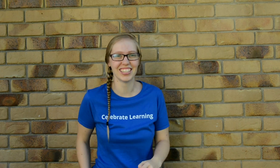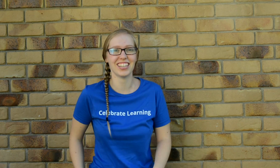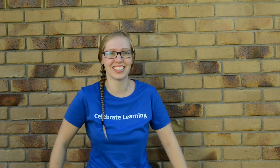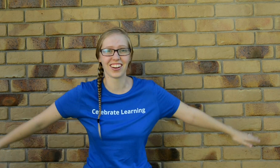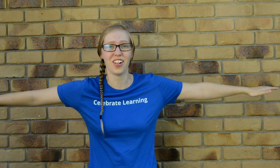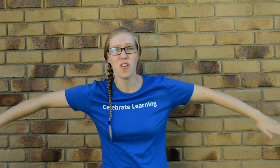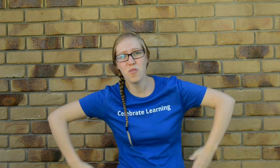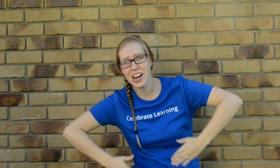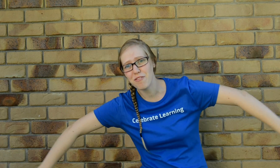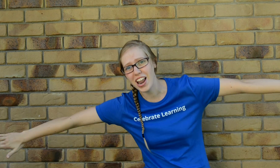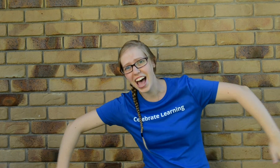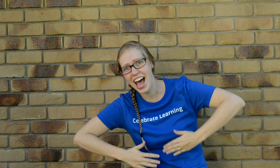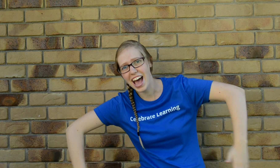in a circle! Reflex!